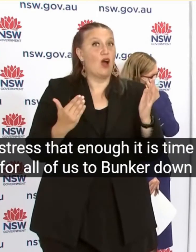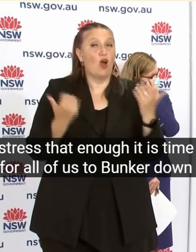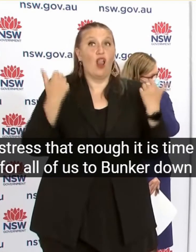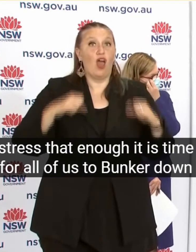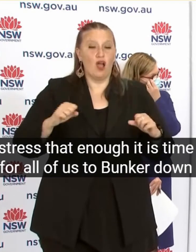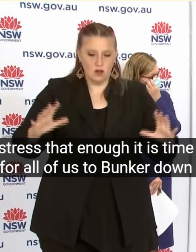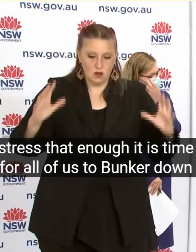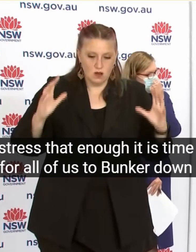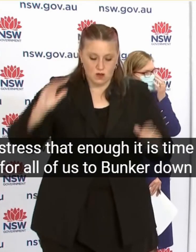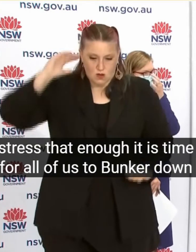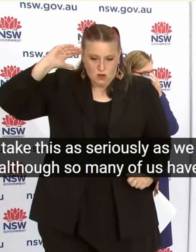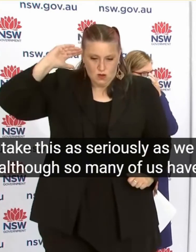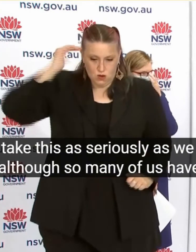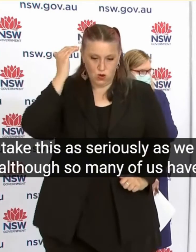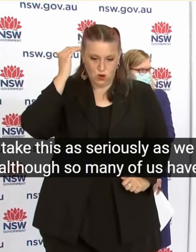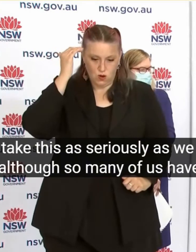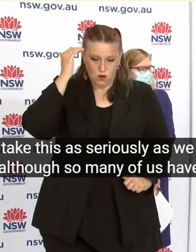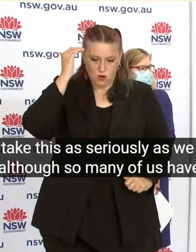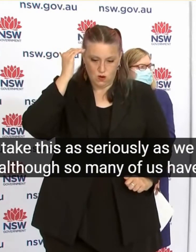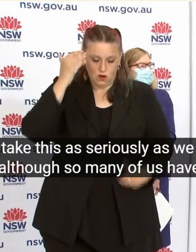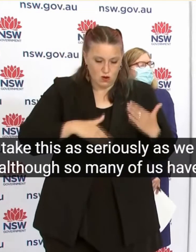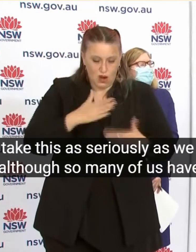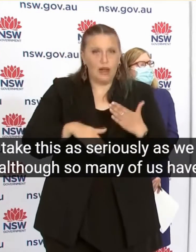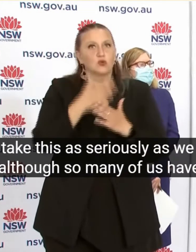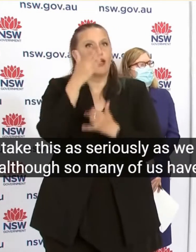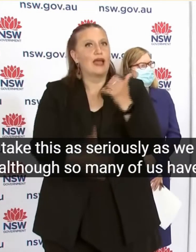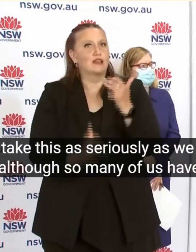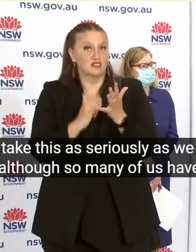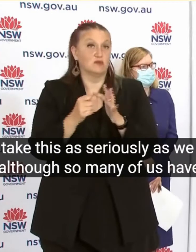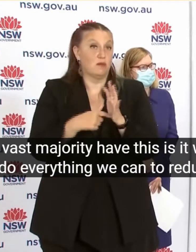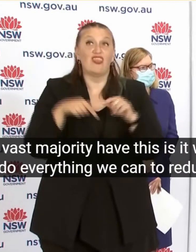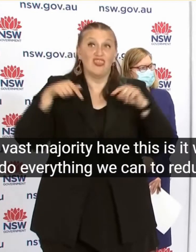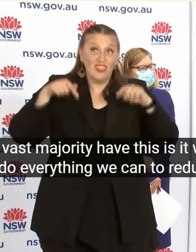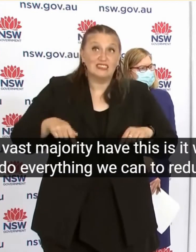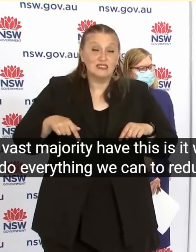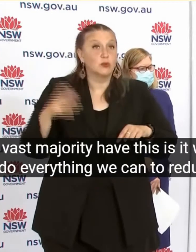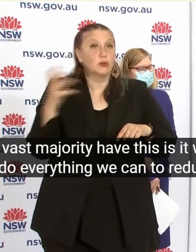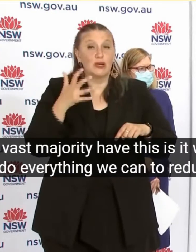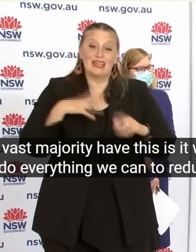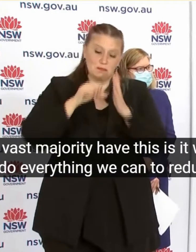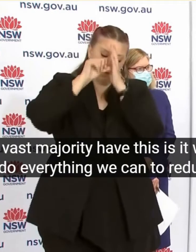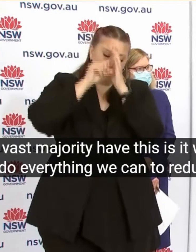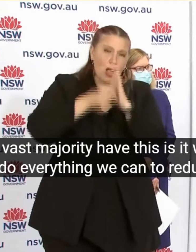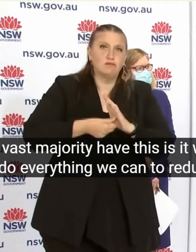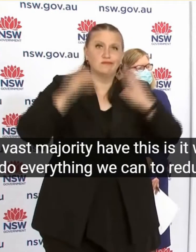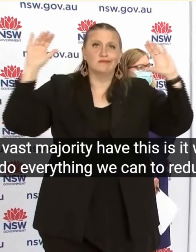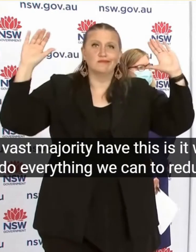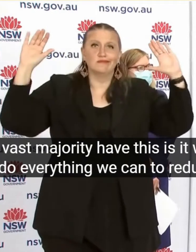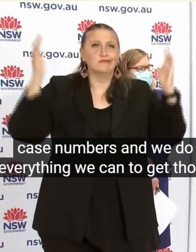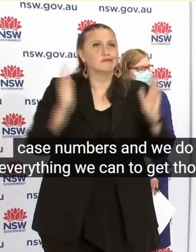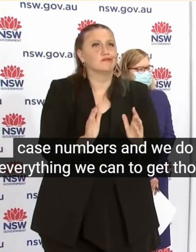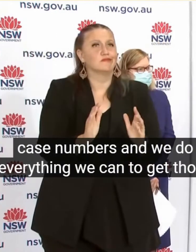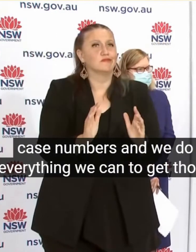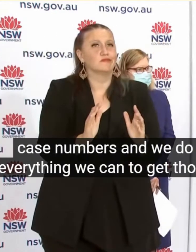so many of us have The vast majority have This is it We do everything we can to reduce case numbers And we do